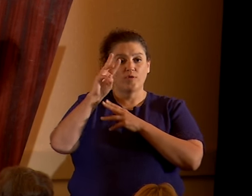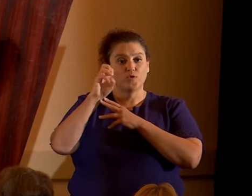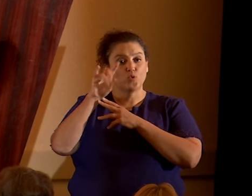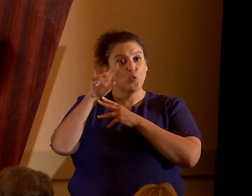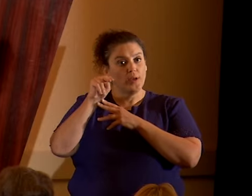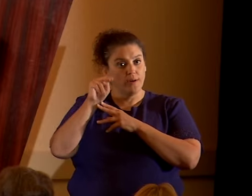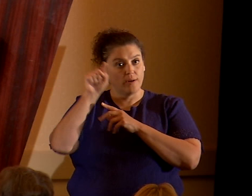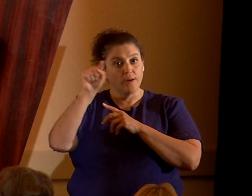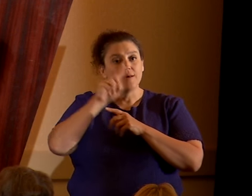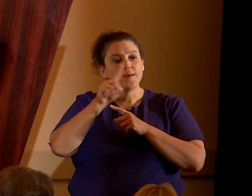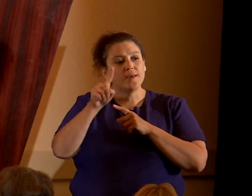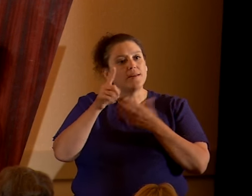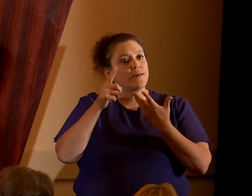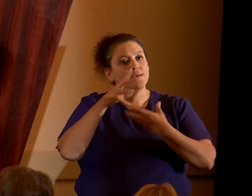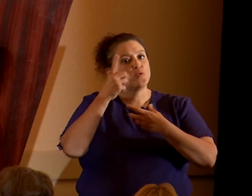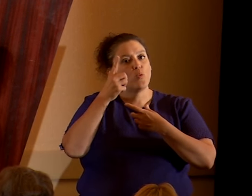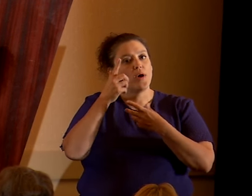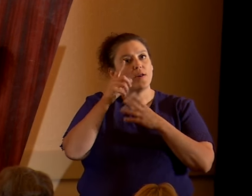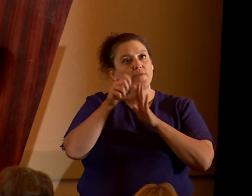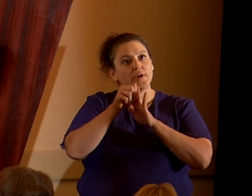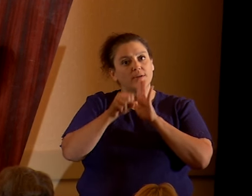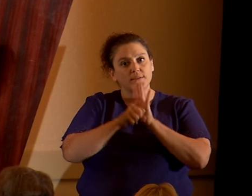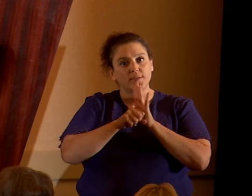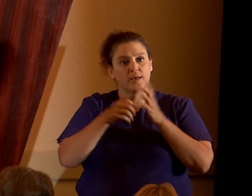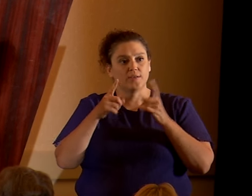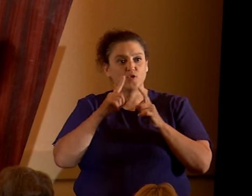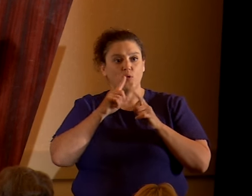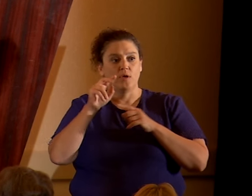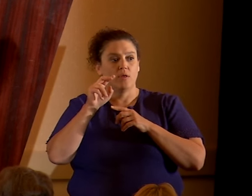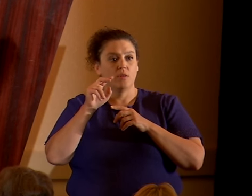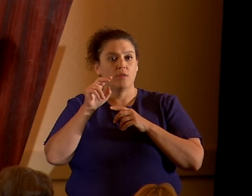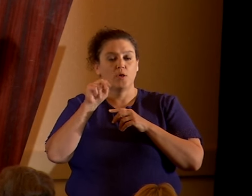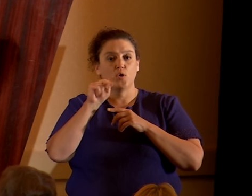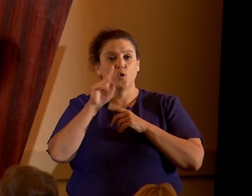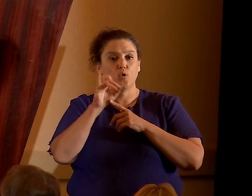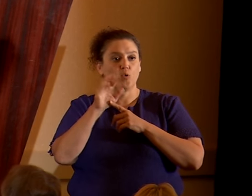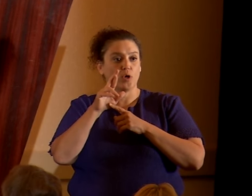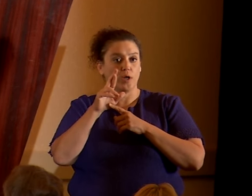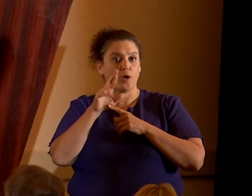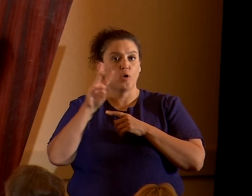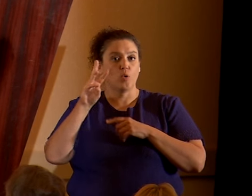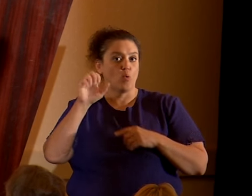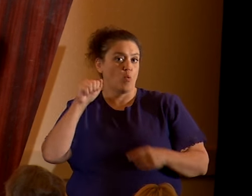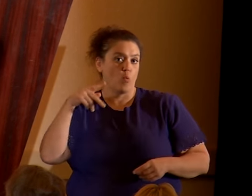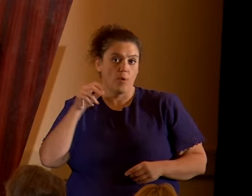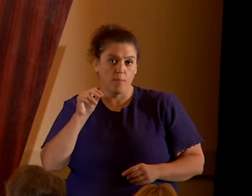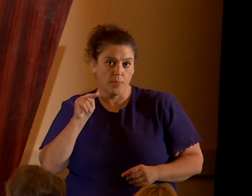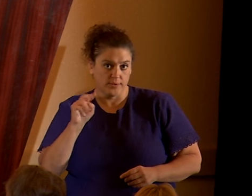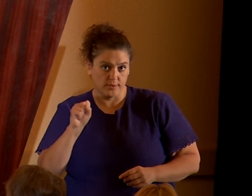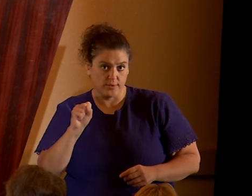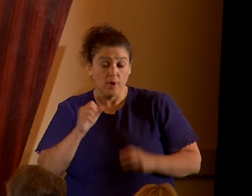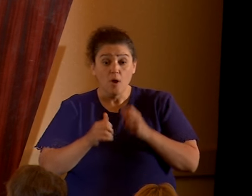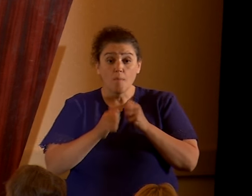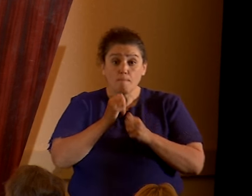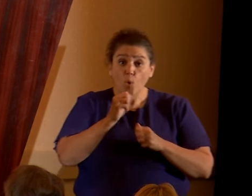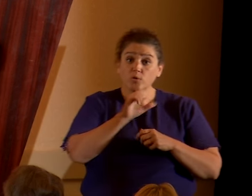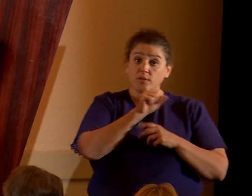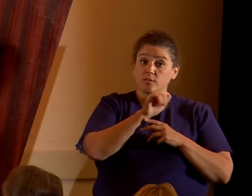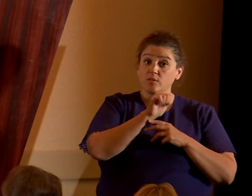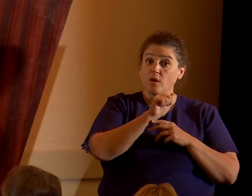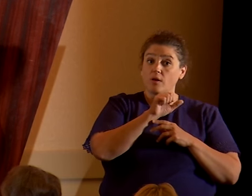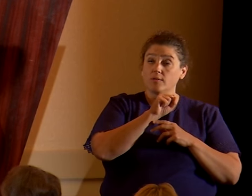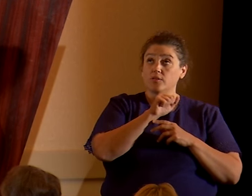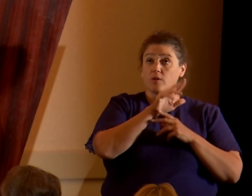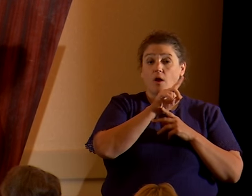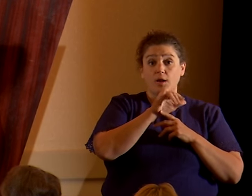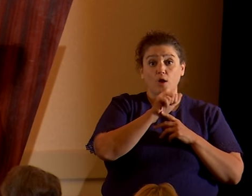Pakistan is a failed state with nuclear weapons, filled with Islamic extremists, mostly funded by Saudi Arabia, quote-unquote,